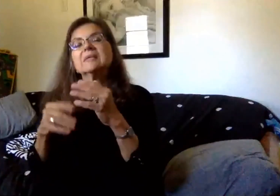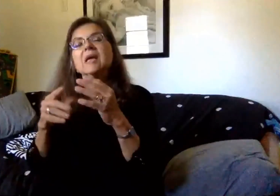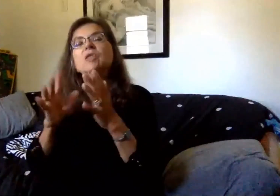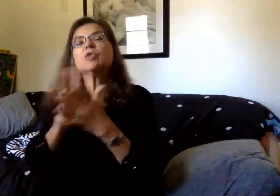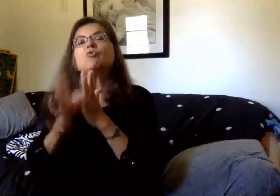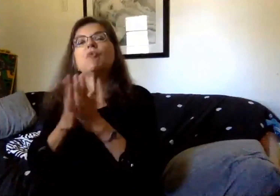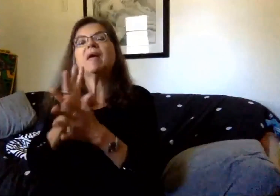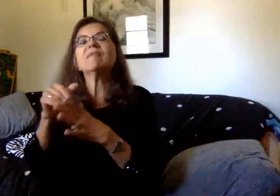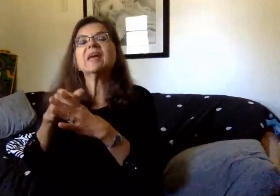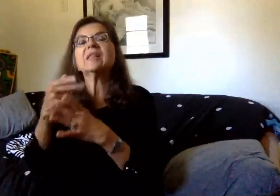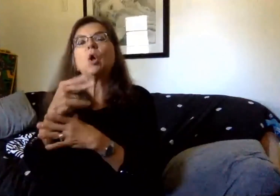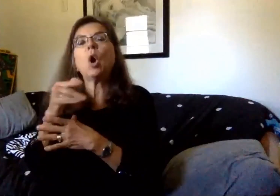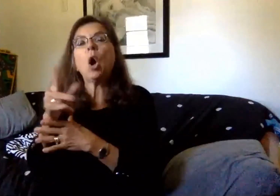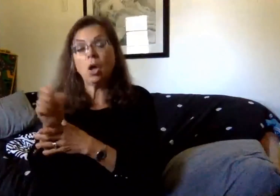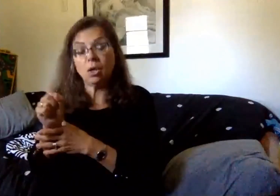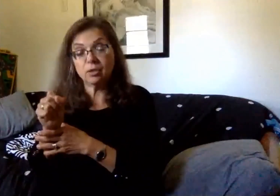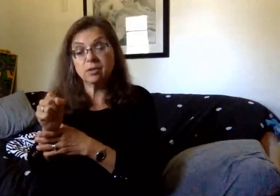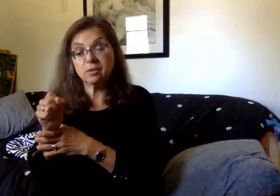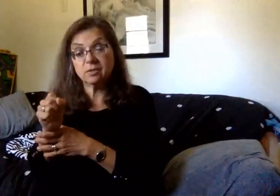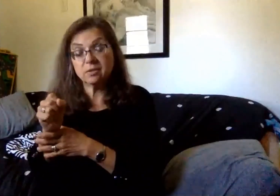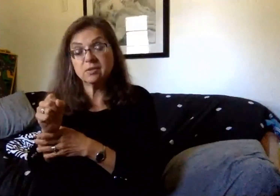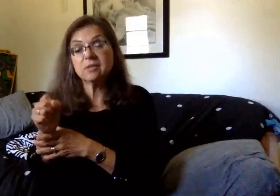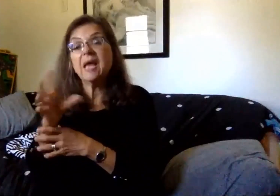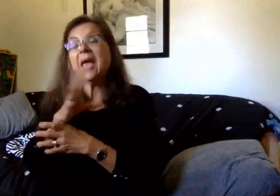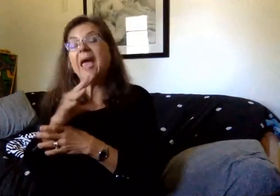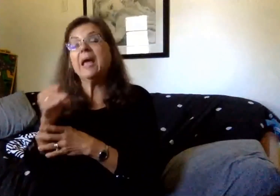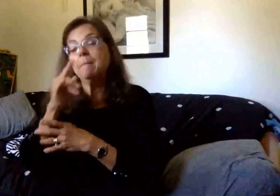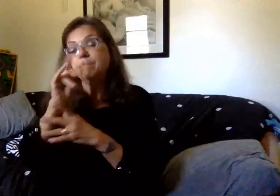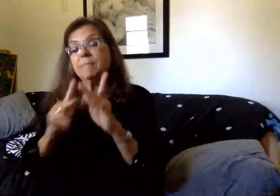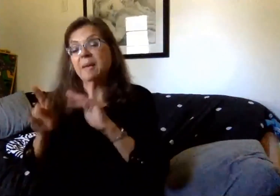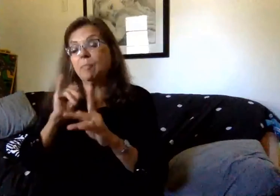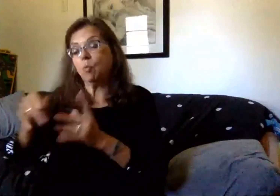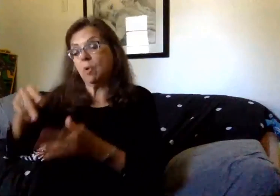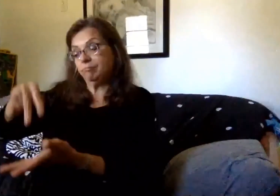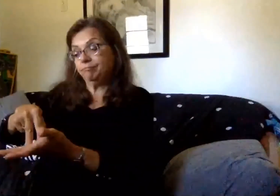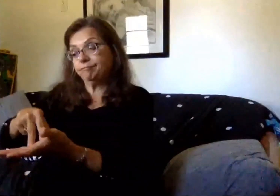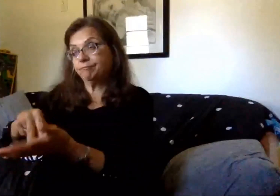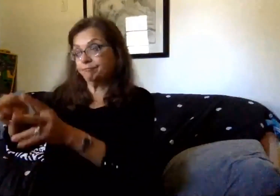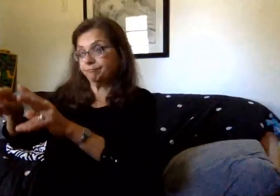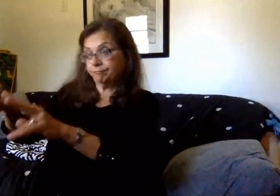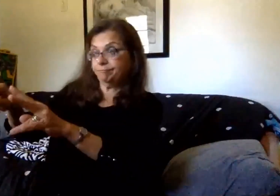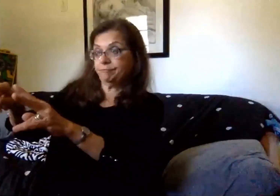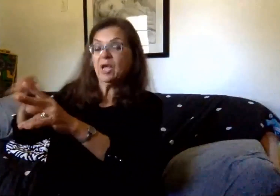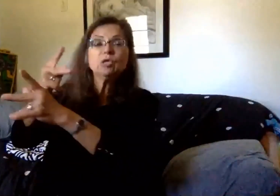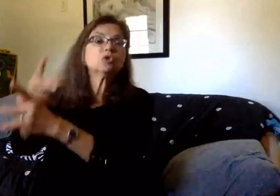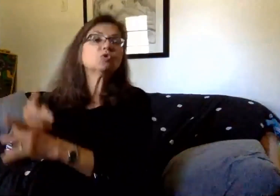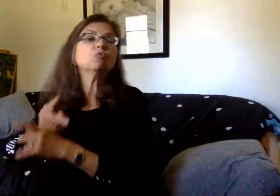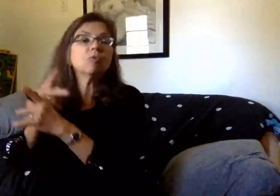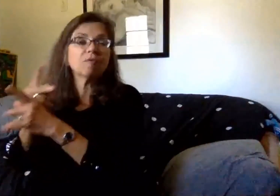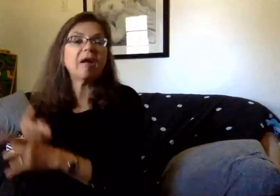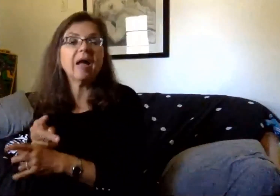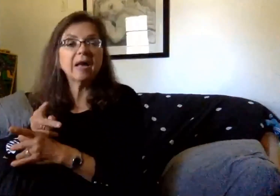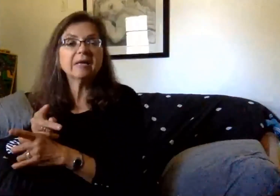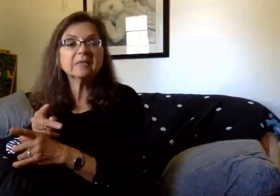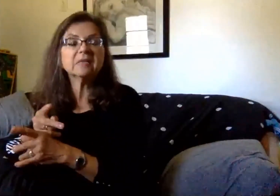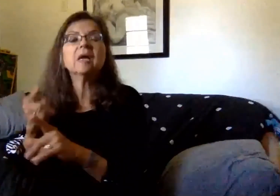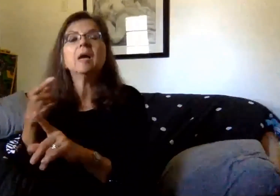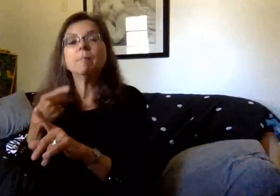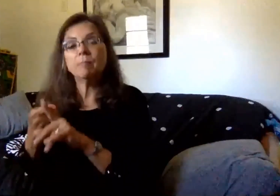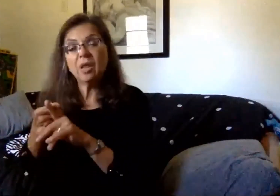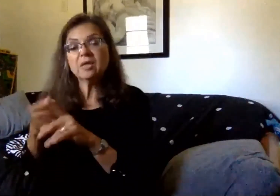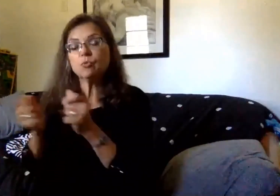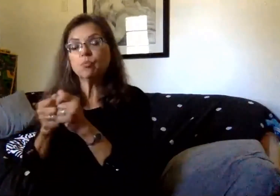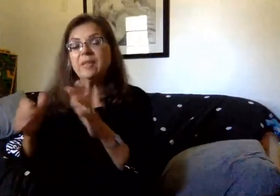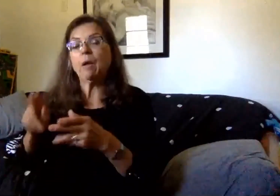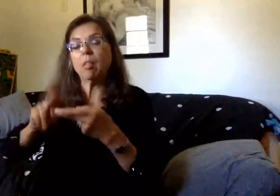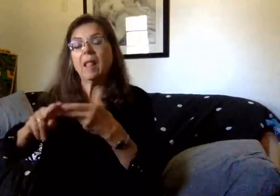We'll also have supervised hallways. And students will be encouraged because they won't have access to their lockers to travel to their next